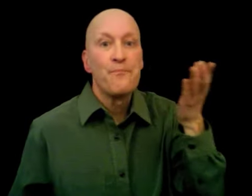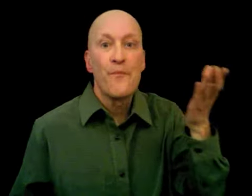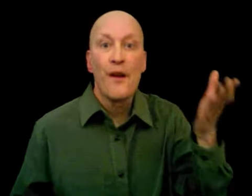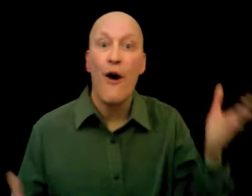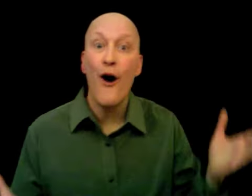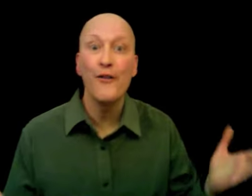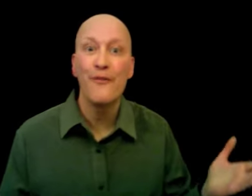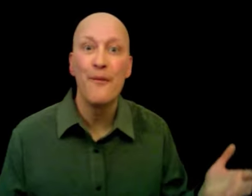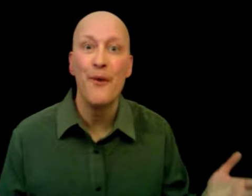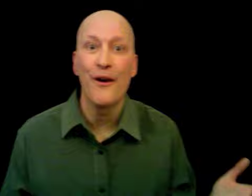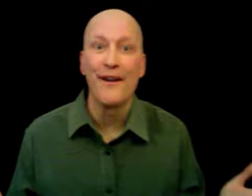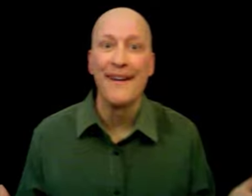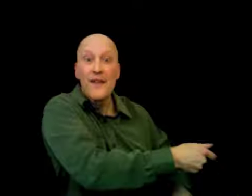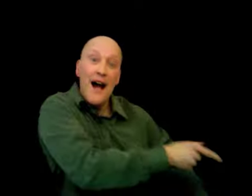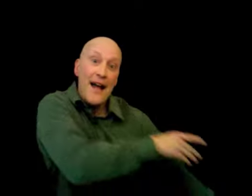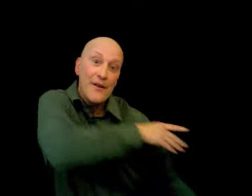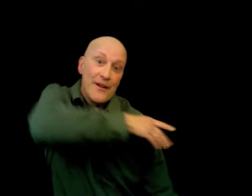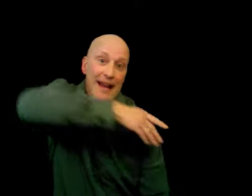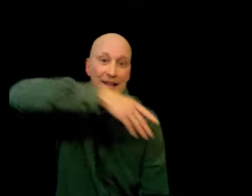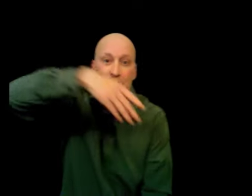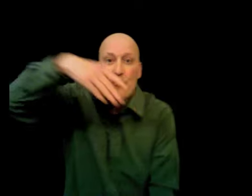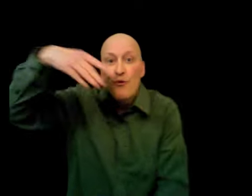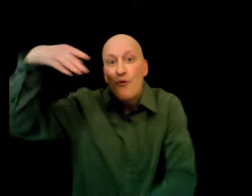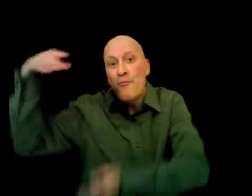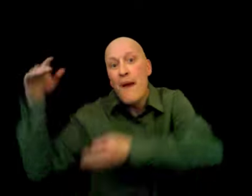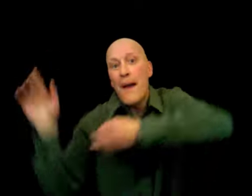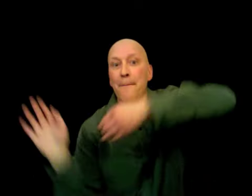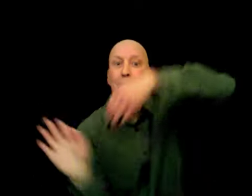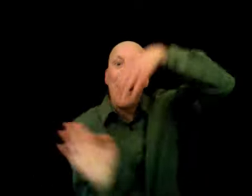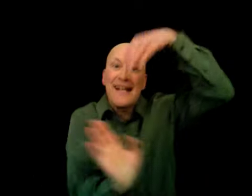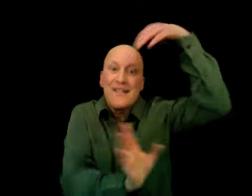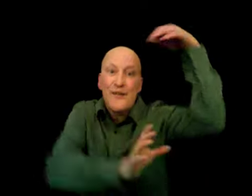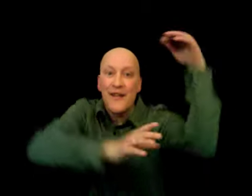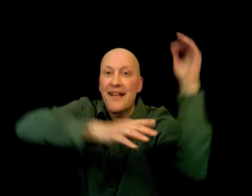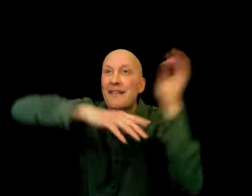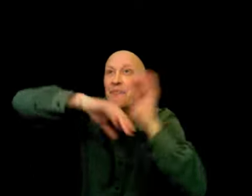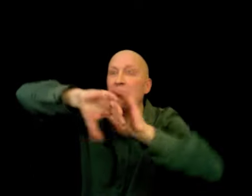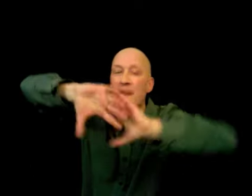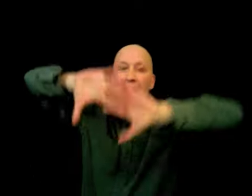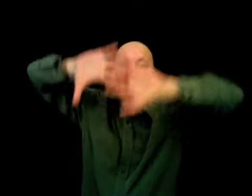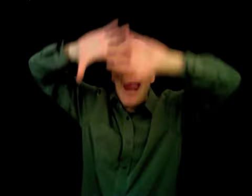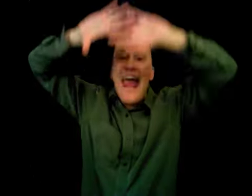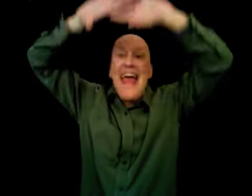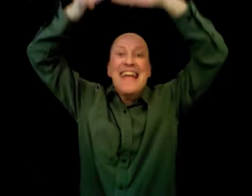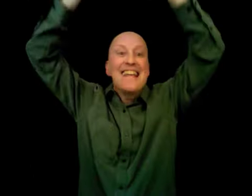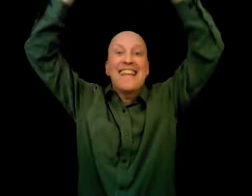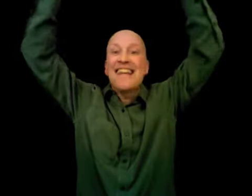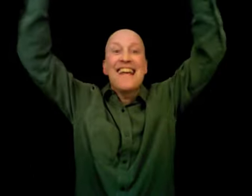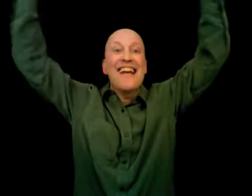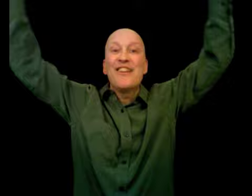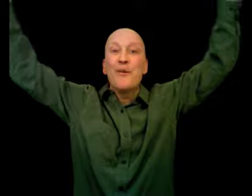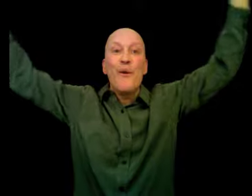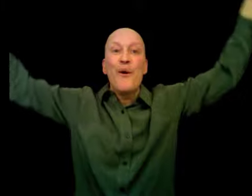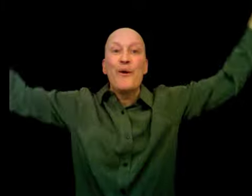All from a book. I learned how to move my body so that I can become anything in the world.